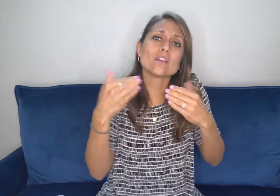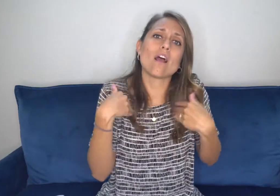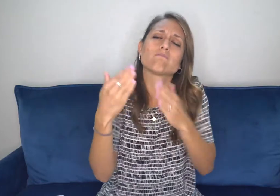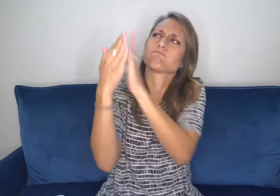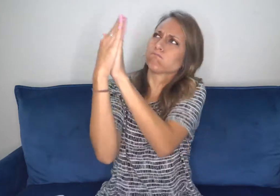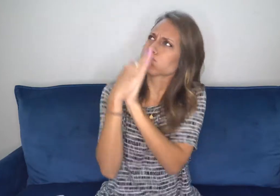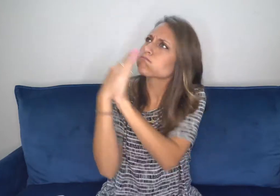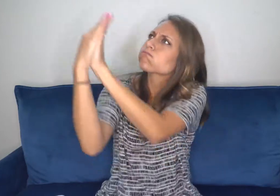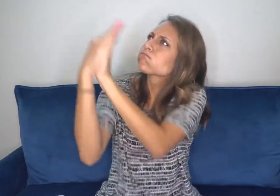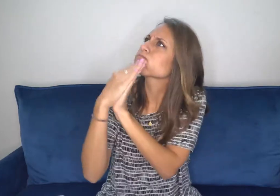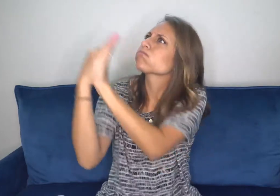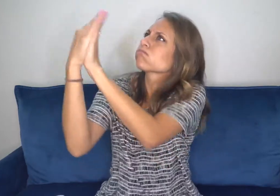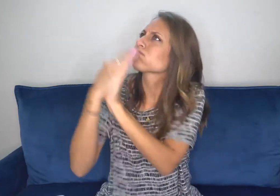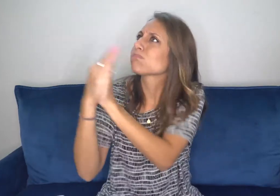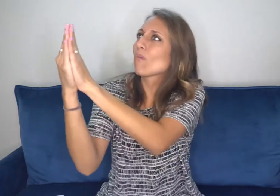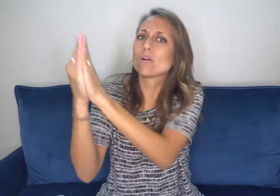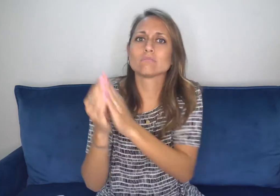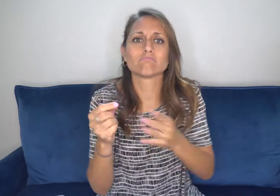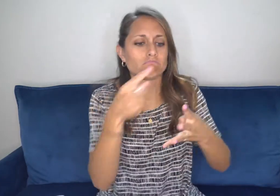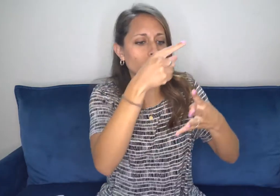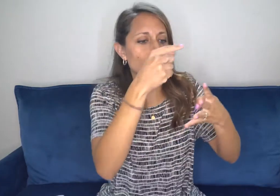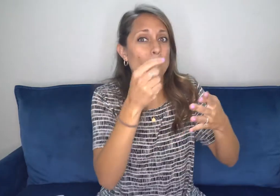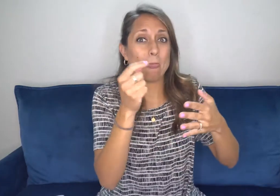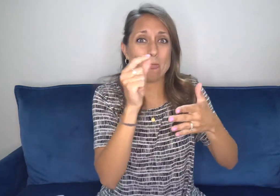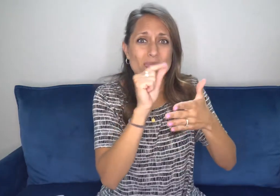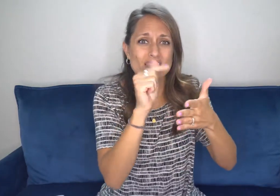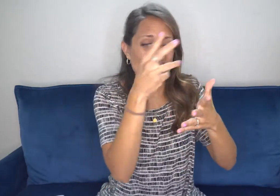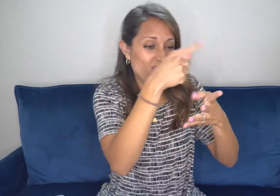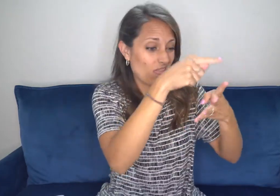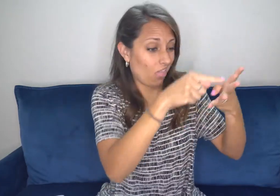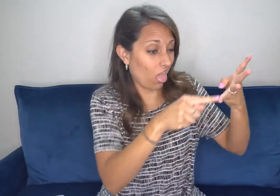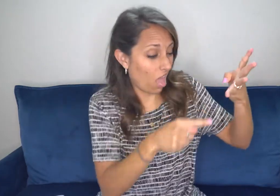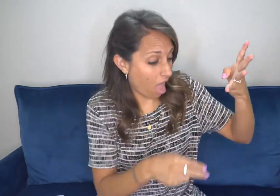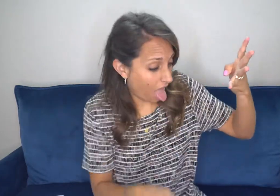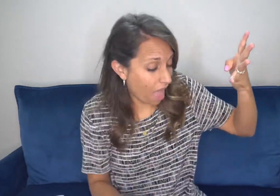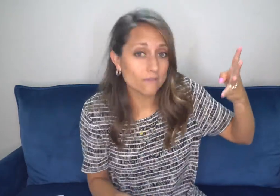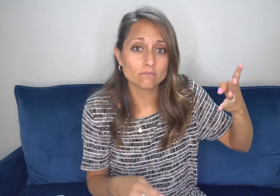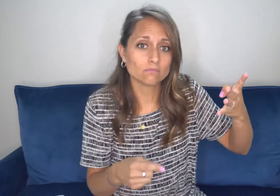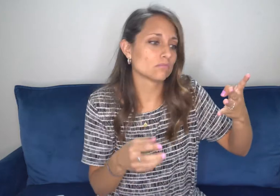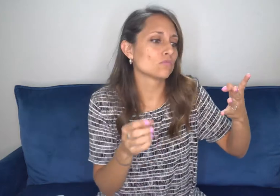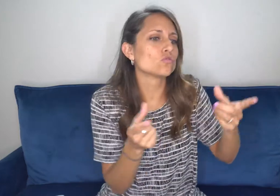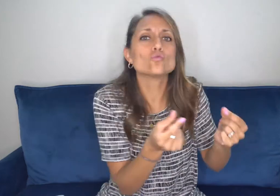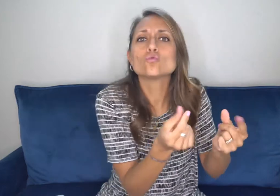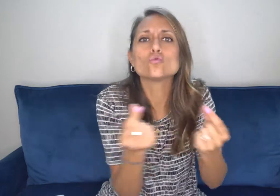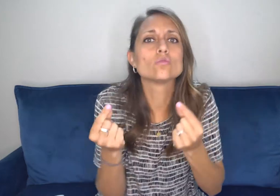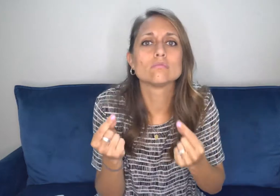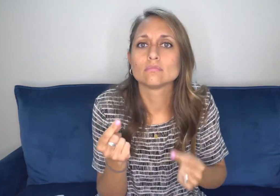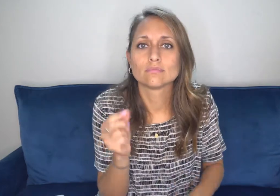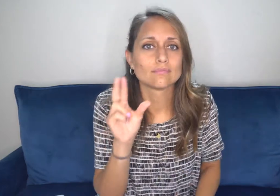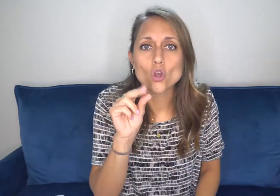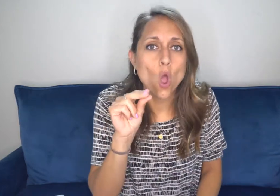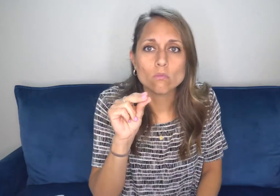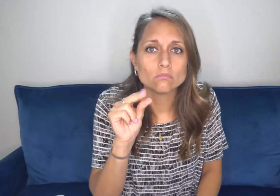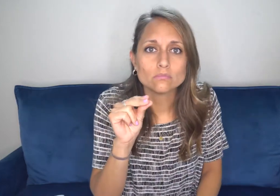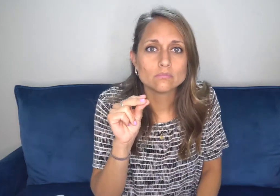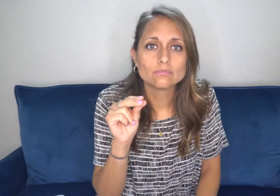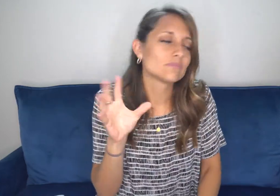We have a relationship with Christ now. And there's so much to do,